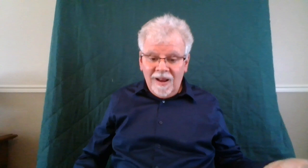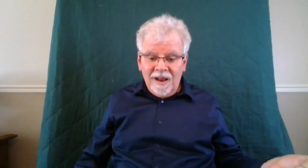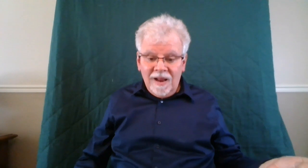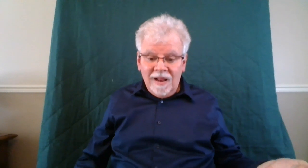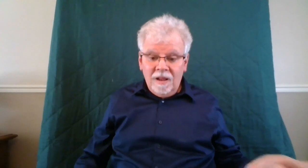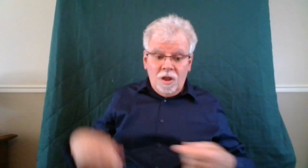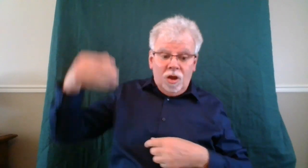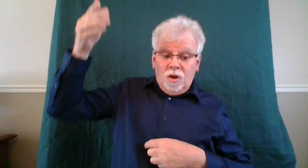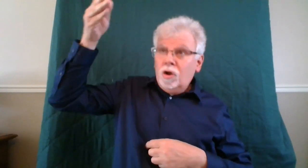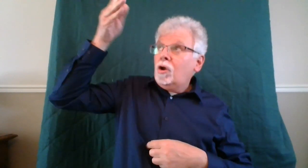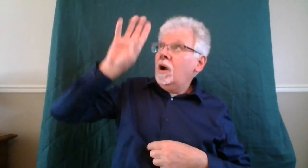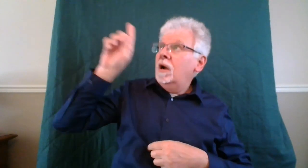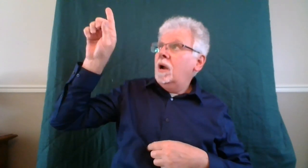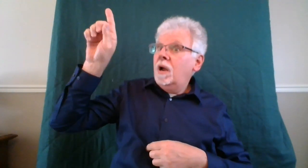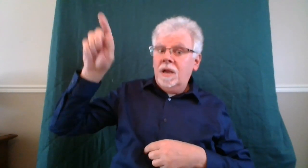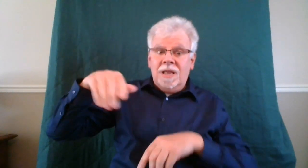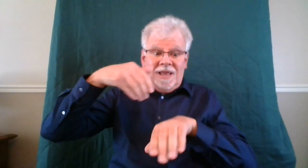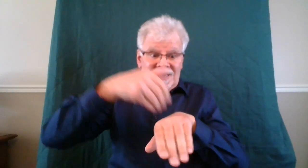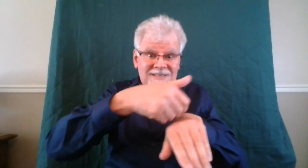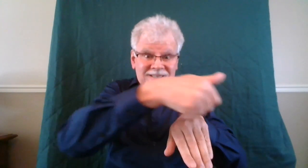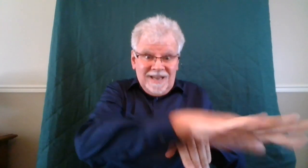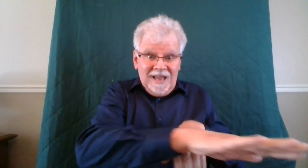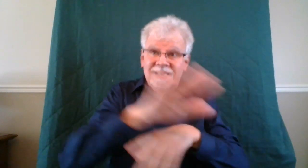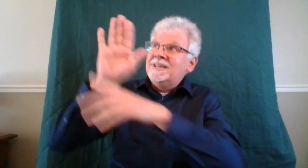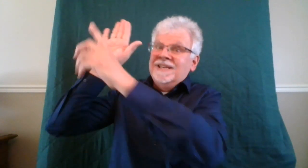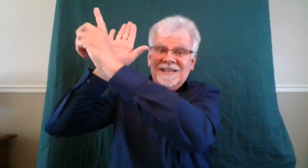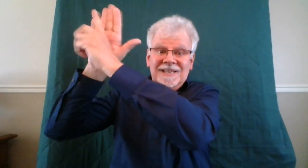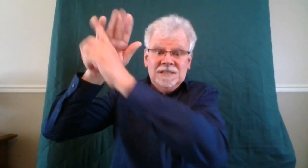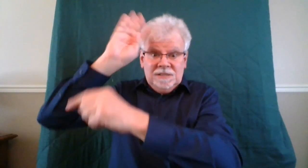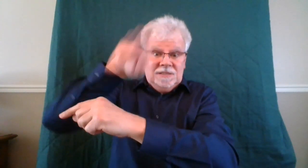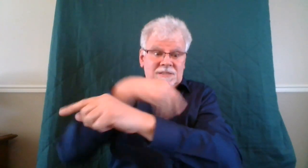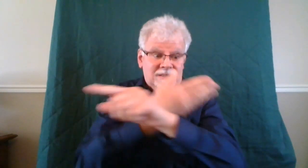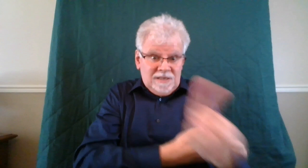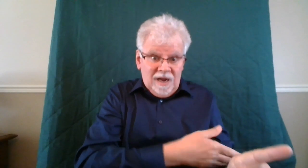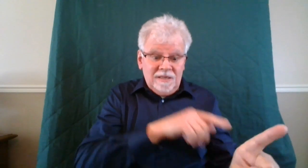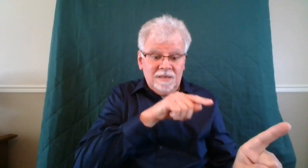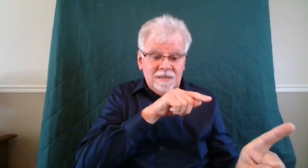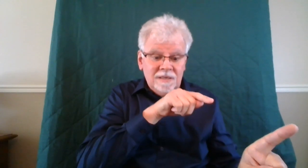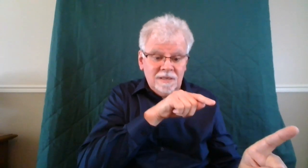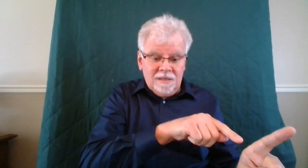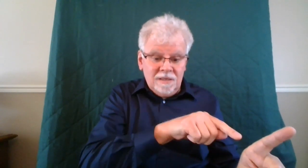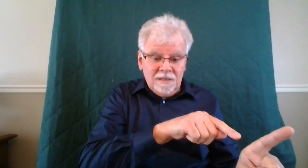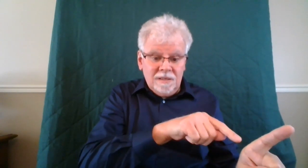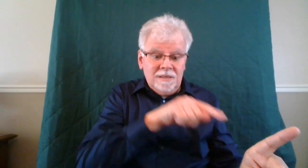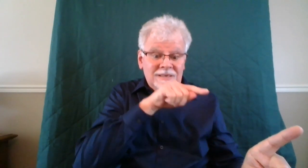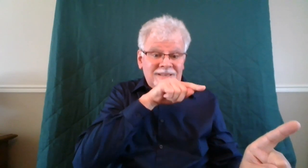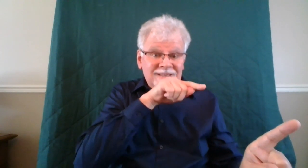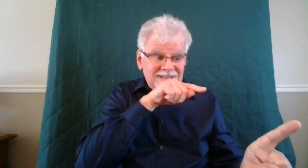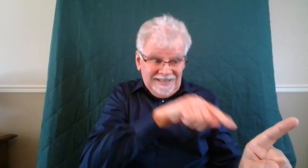that the Father sent His Son as Savior